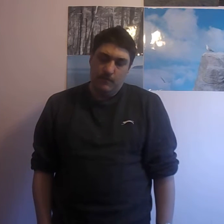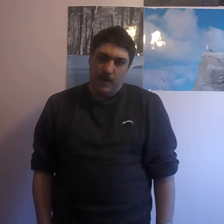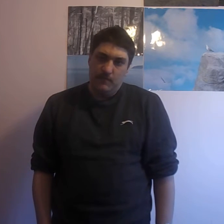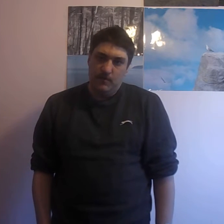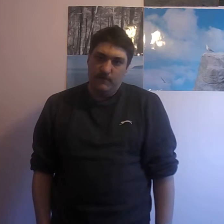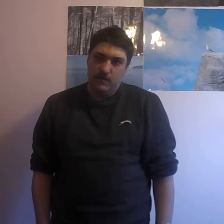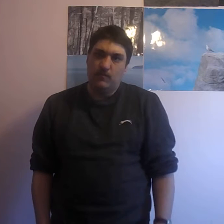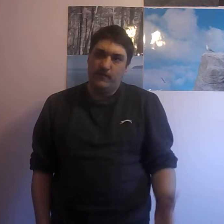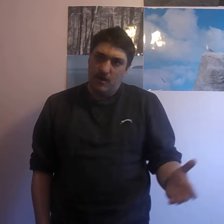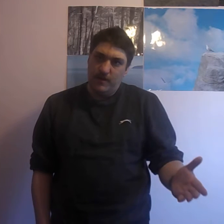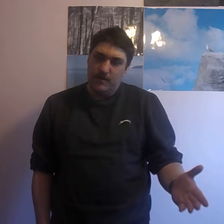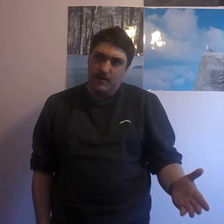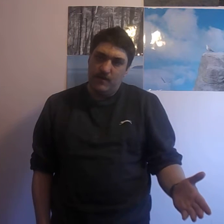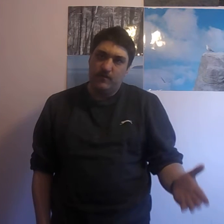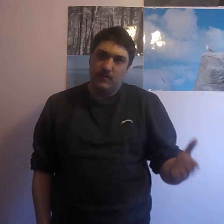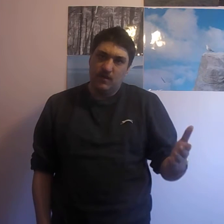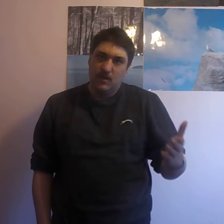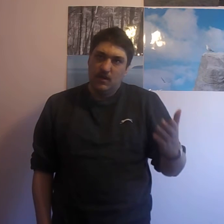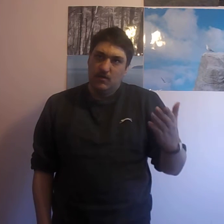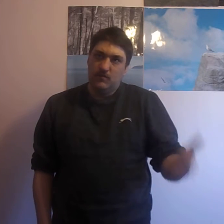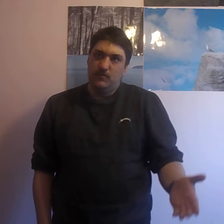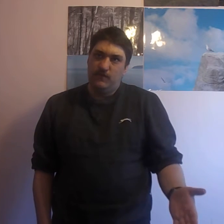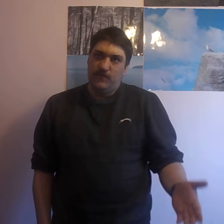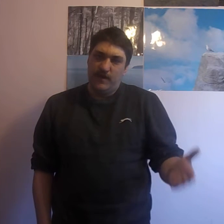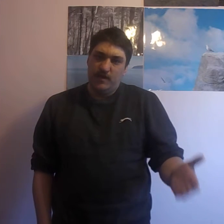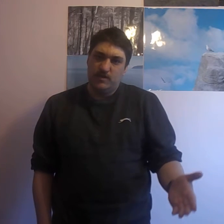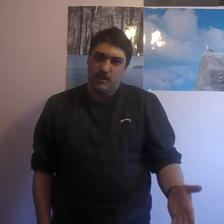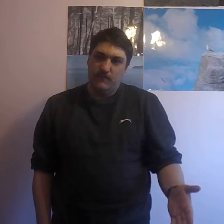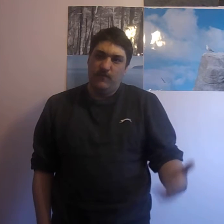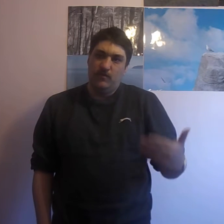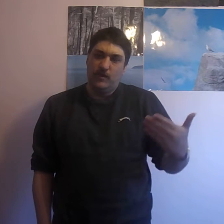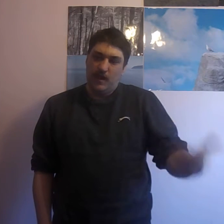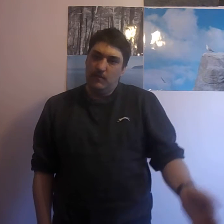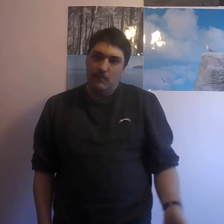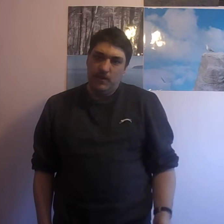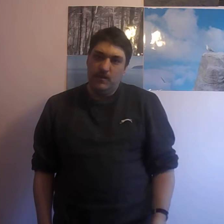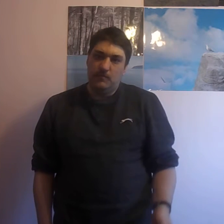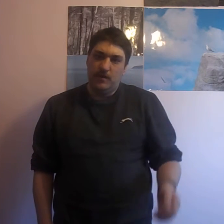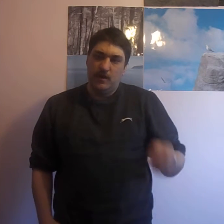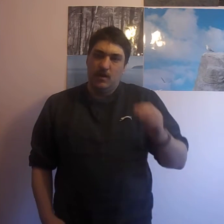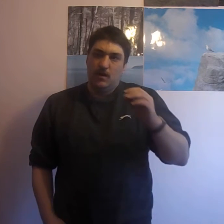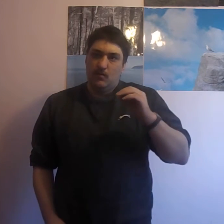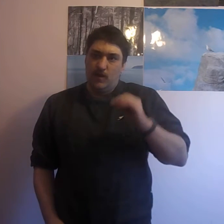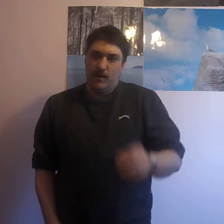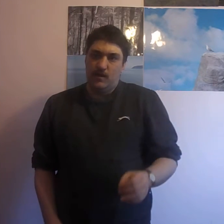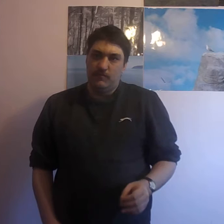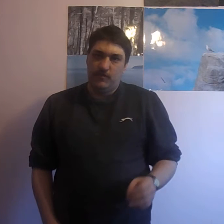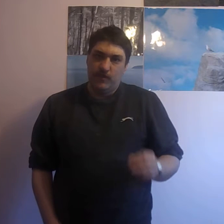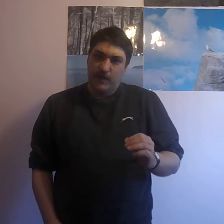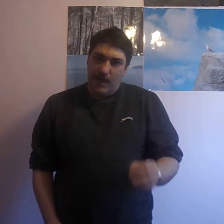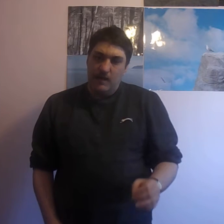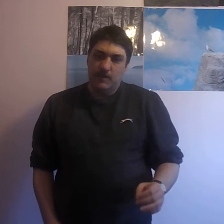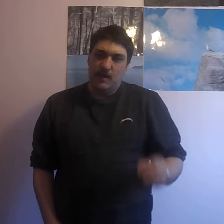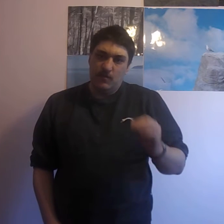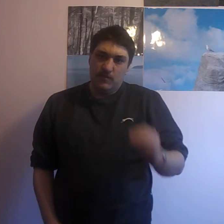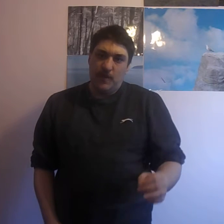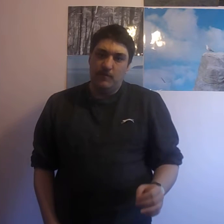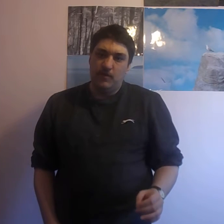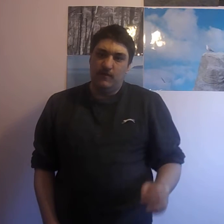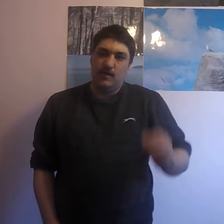bad move. He said, well, no. He said, it was a good move financially for the game companies, but when it comes to the games, it was a bad move. He said,